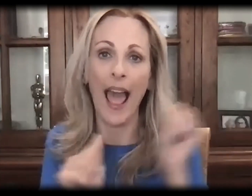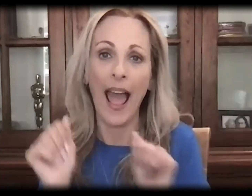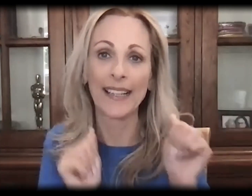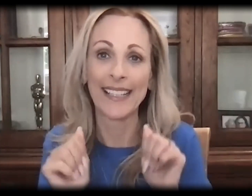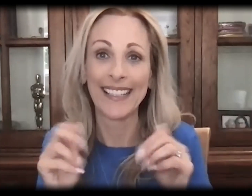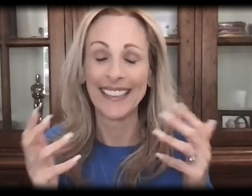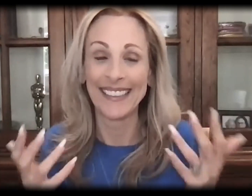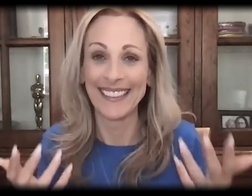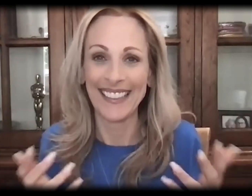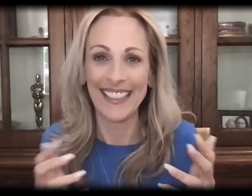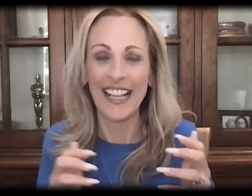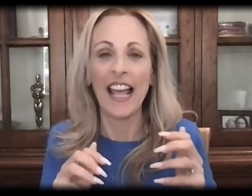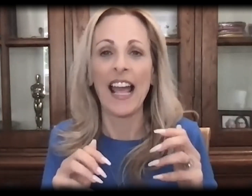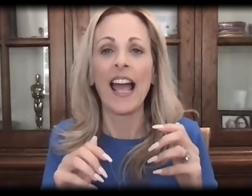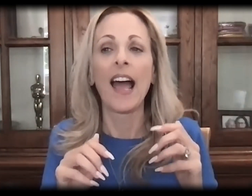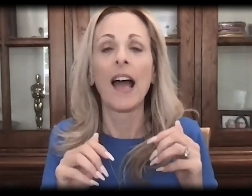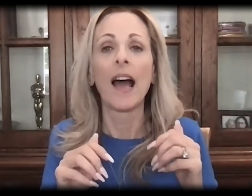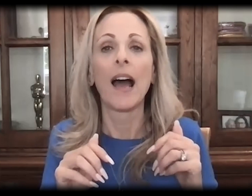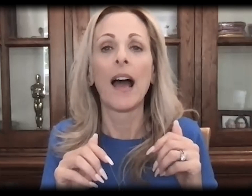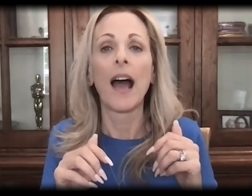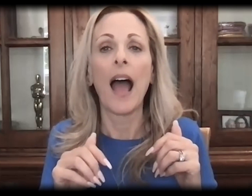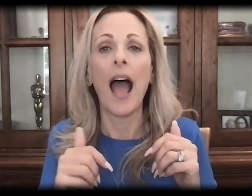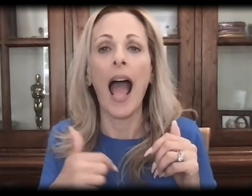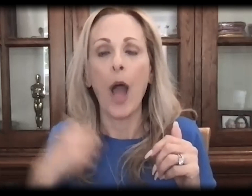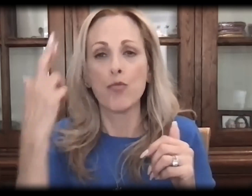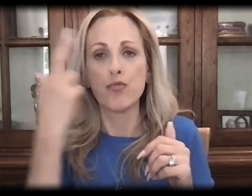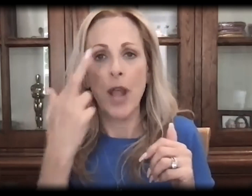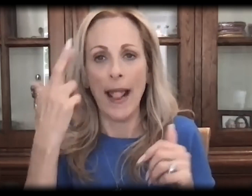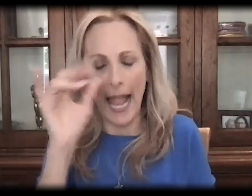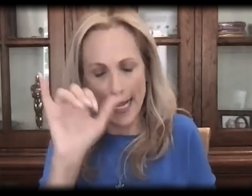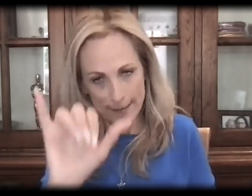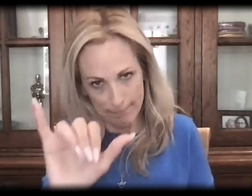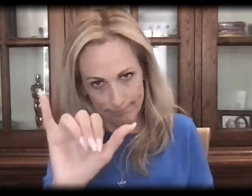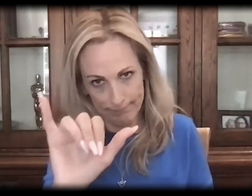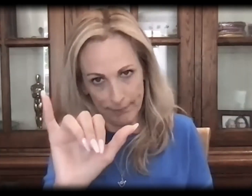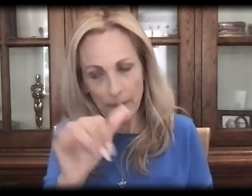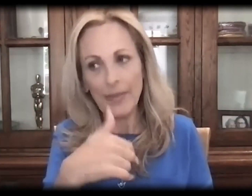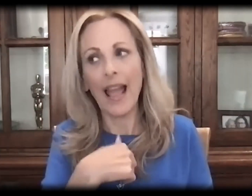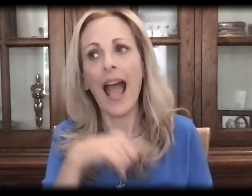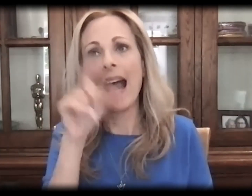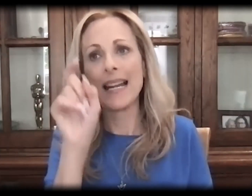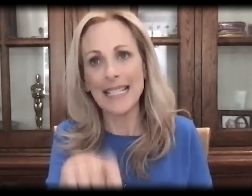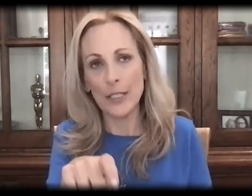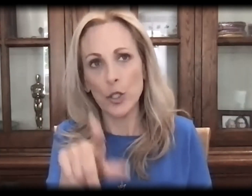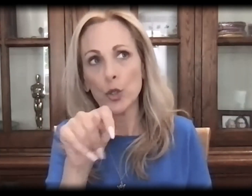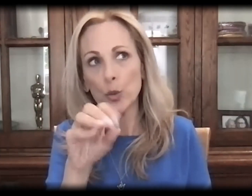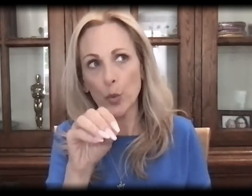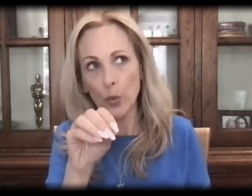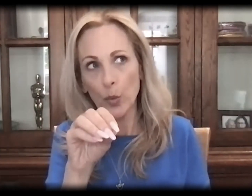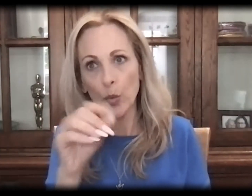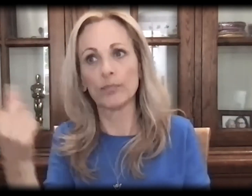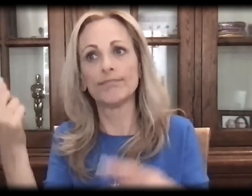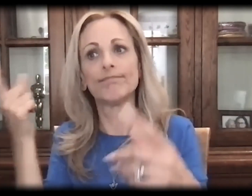considered acting, even the best acting? And I realized, okay, I need